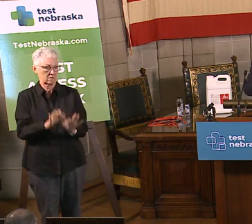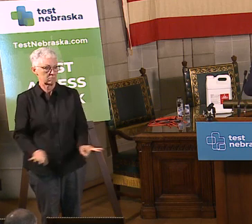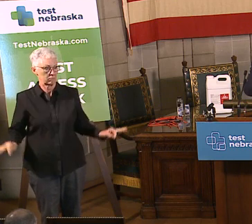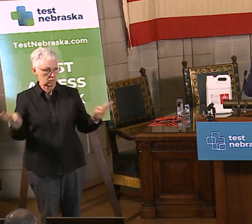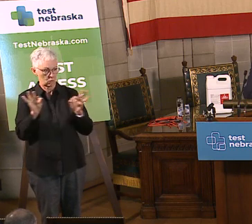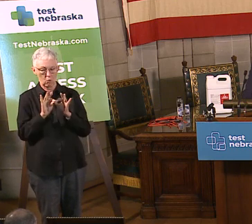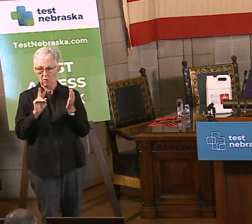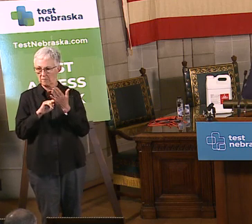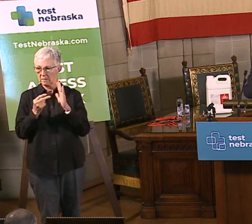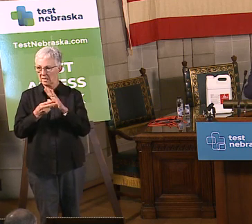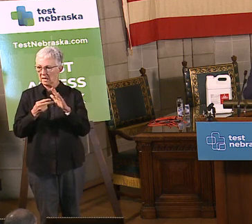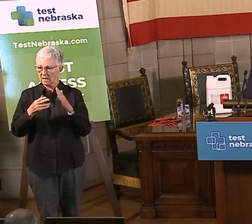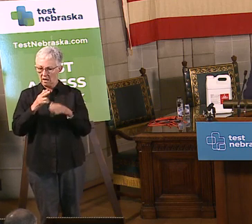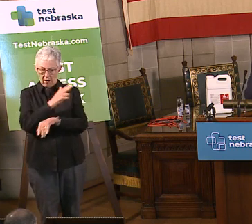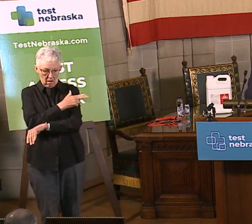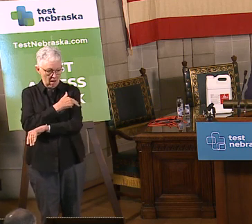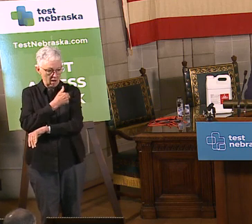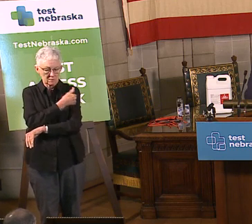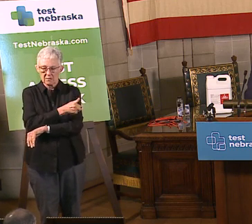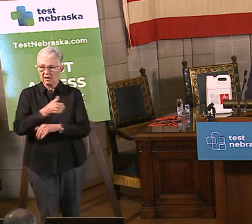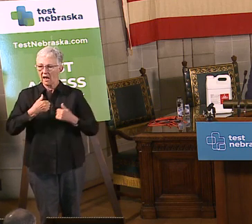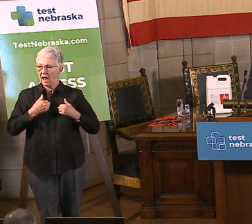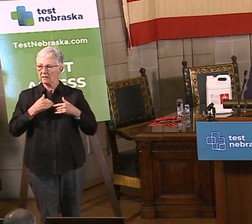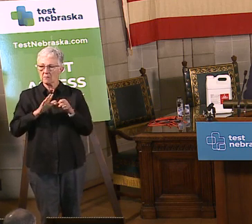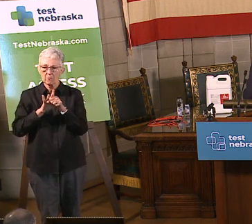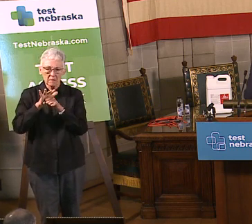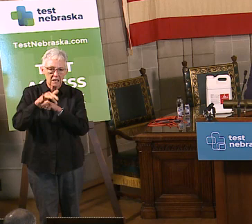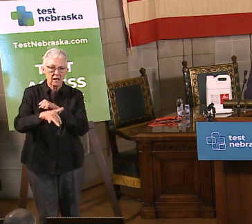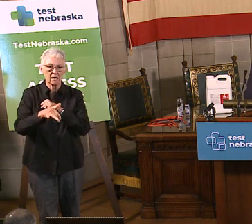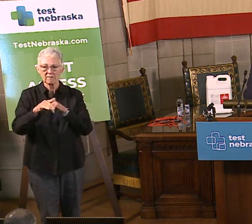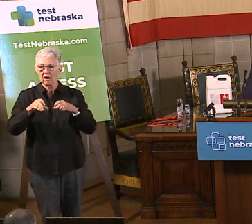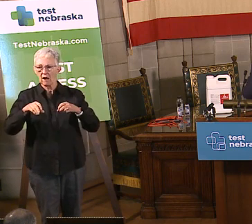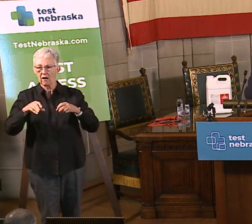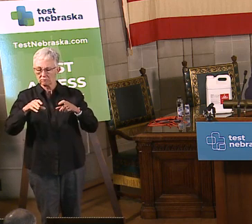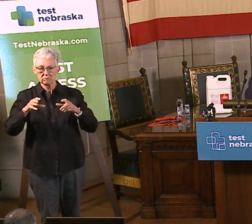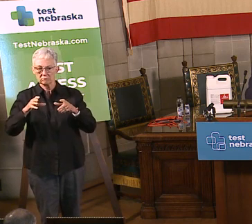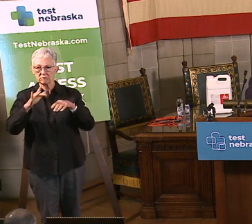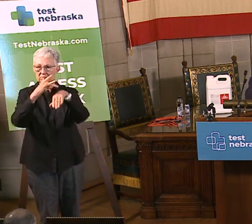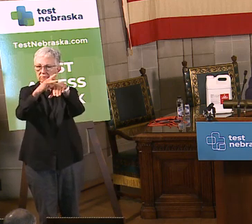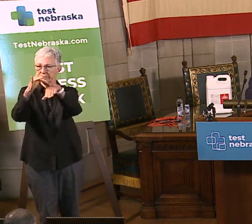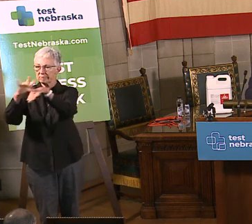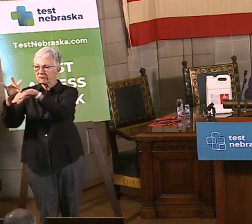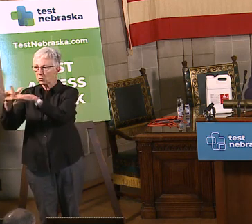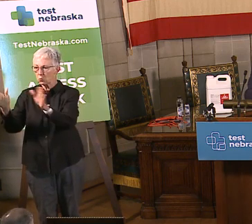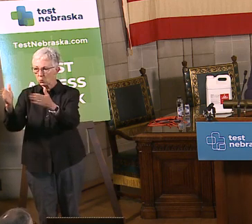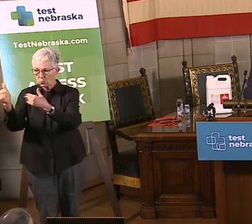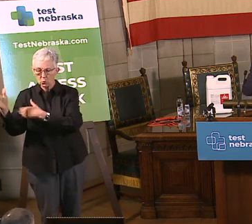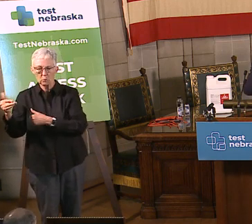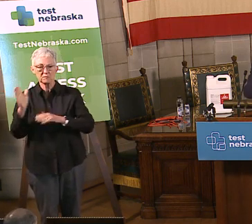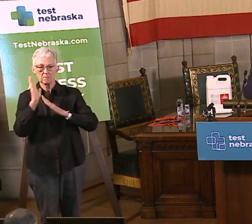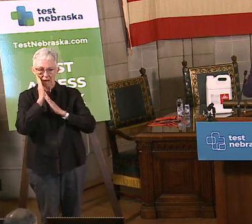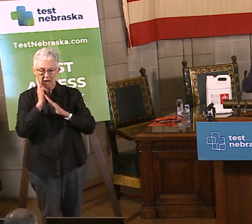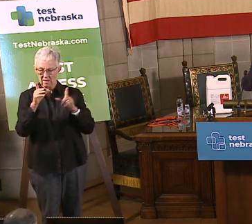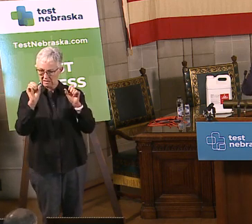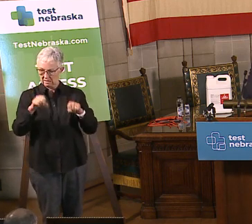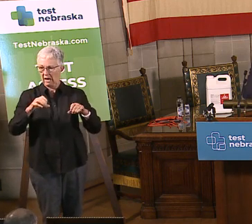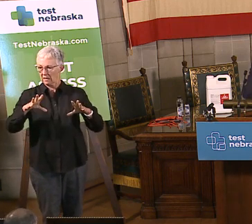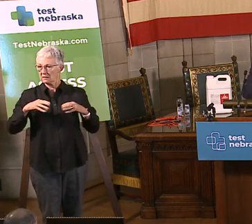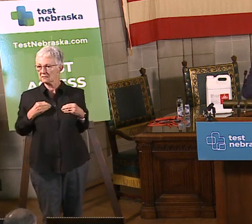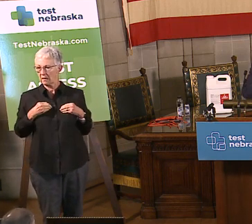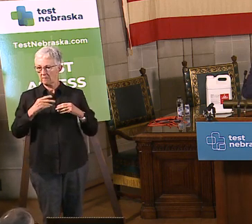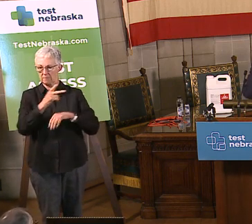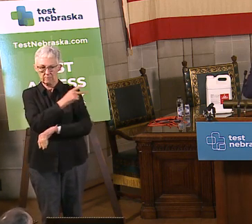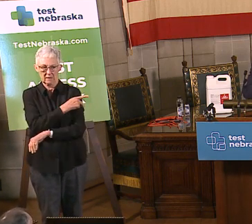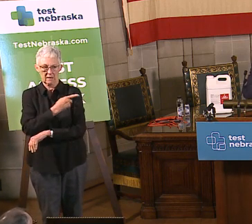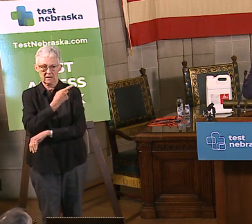peak of when people are getting sick and going to the hospital, because we know of all the people who get sick, a certain percentage are going to go to the hospital, so that you lower